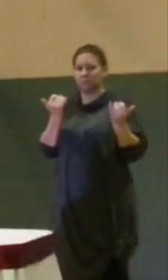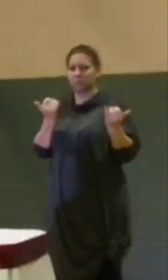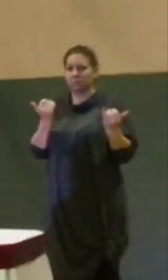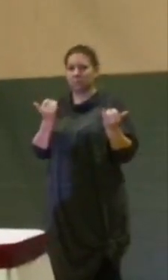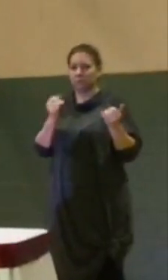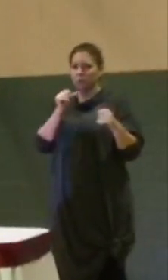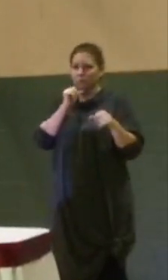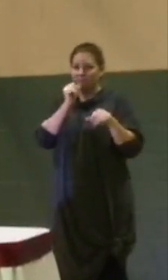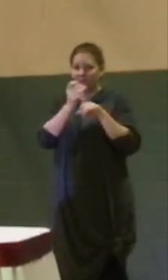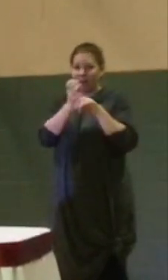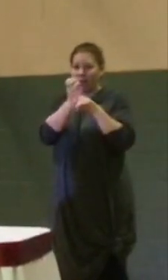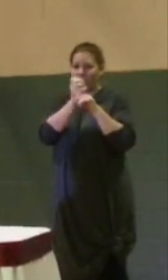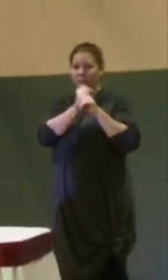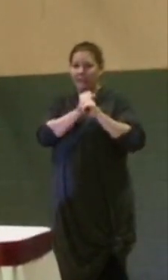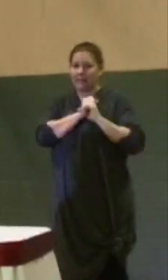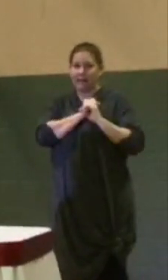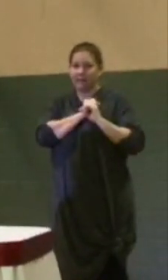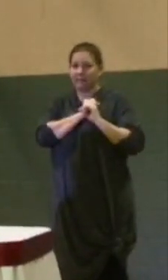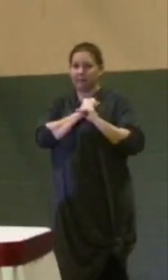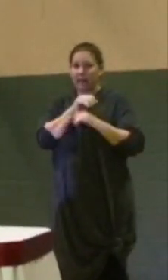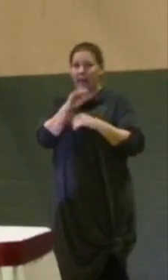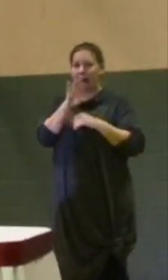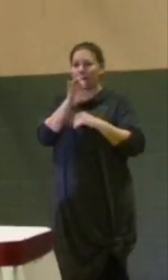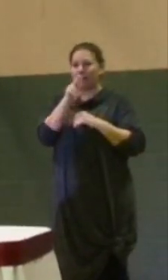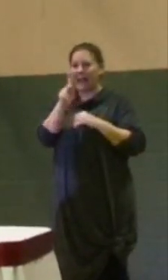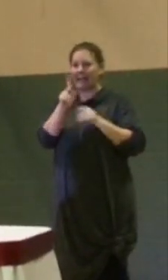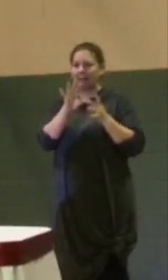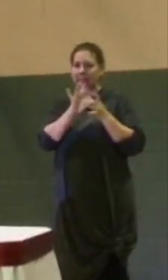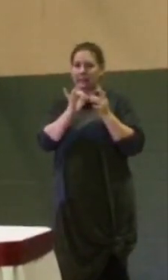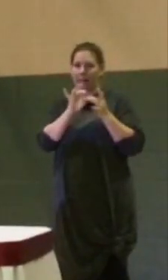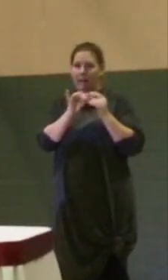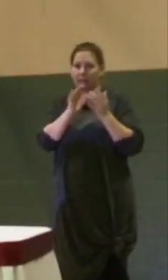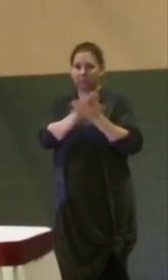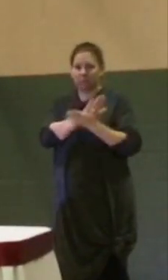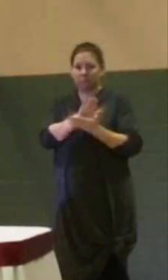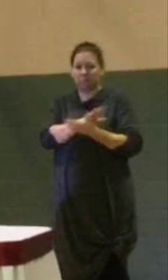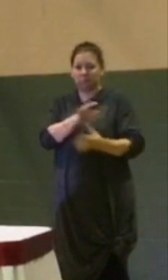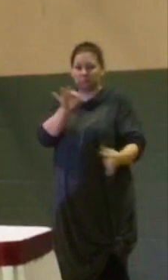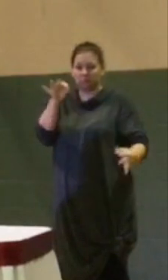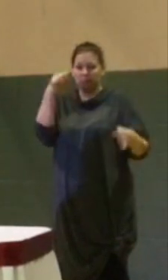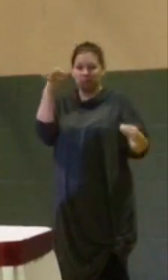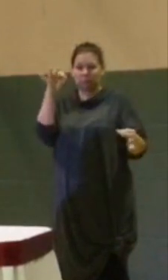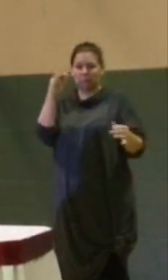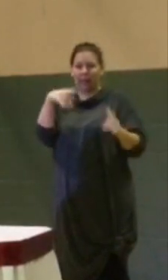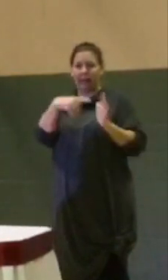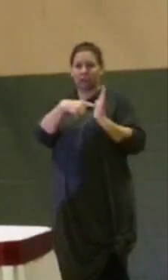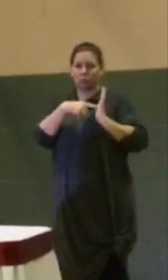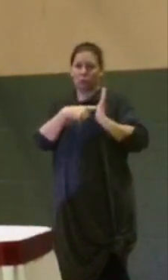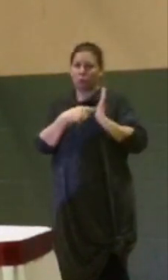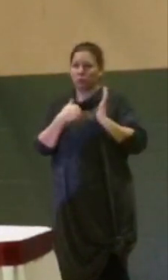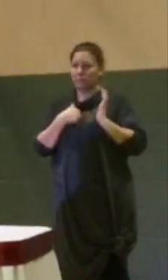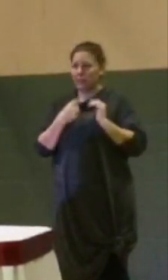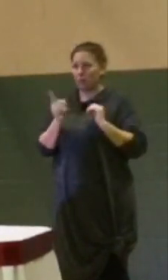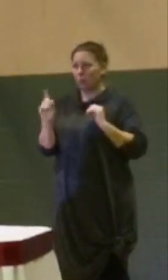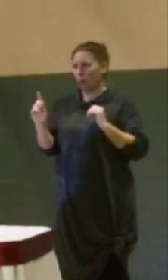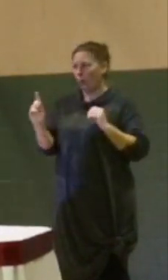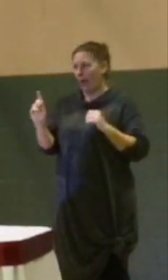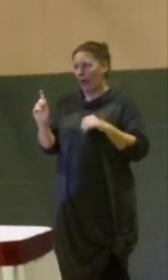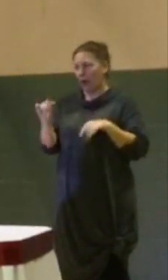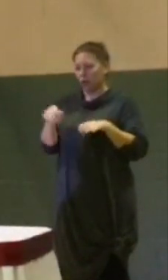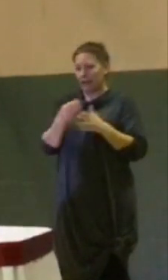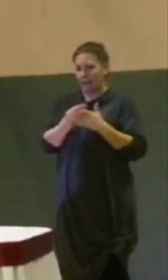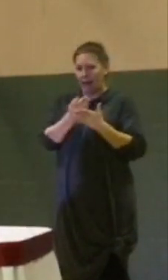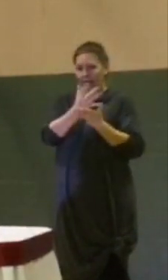received a bank statement, if you will, that shows that that money has been